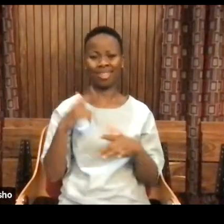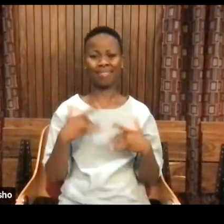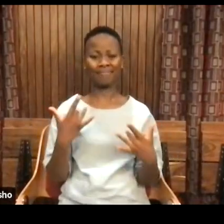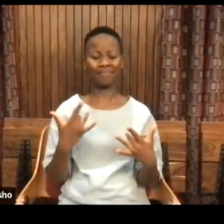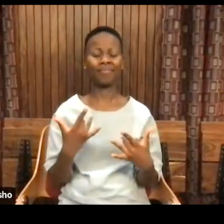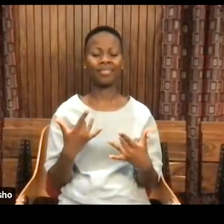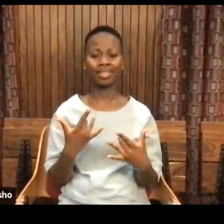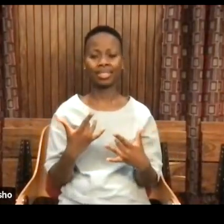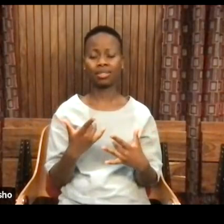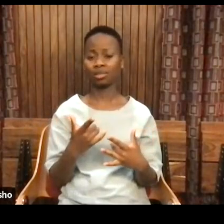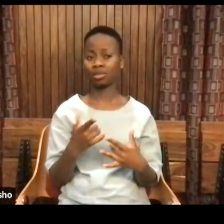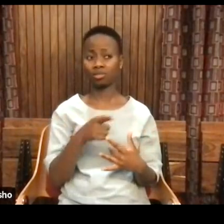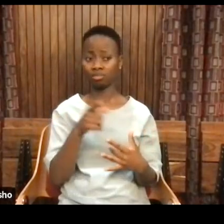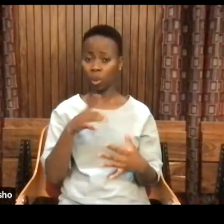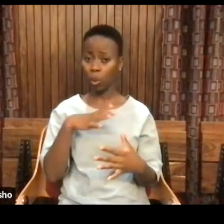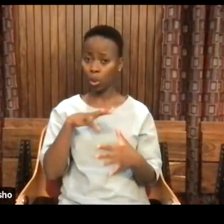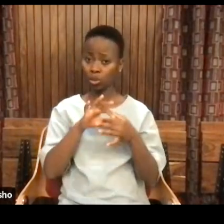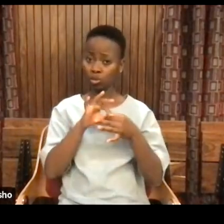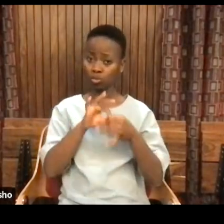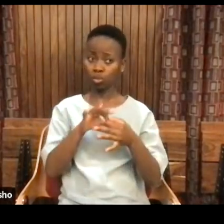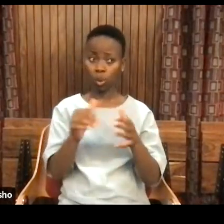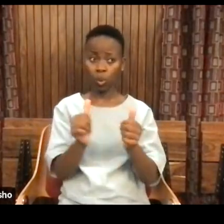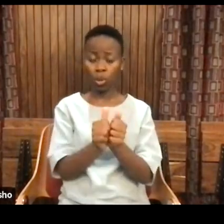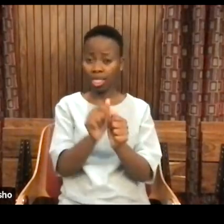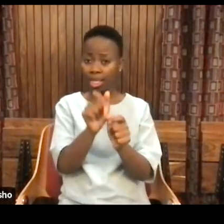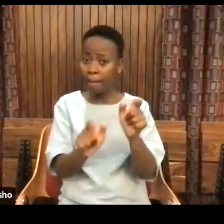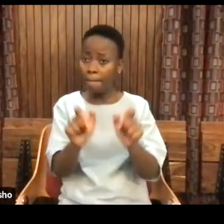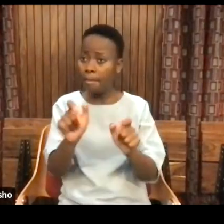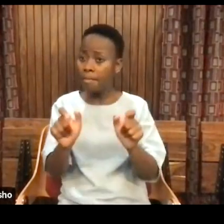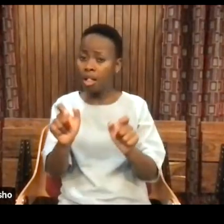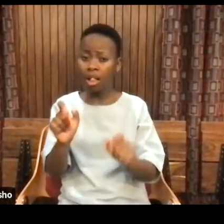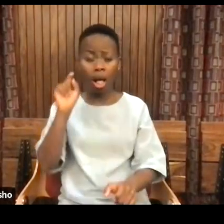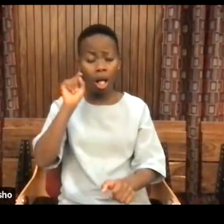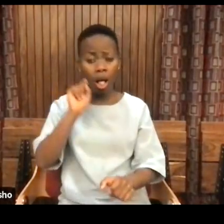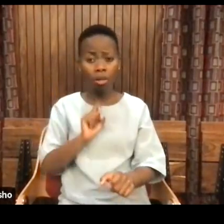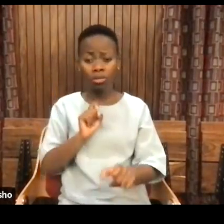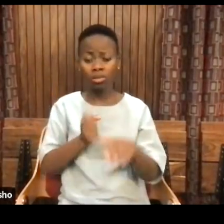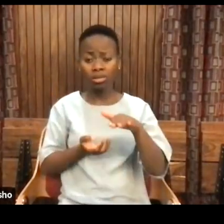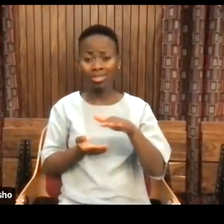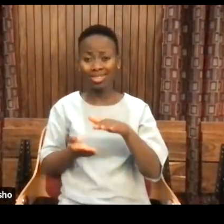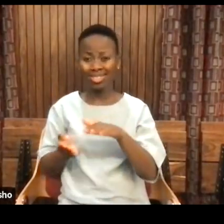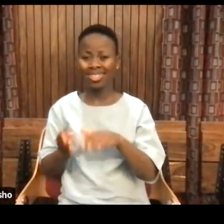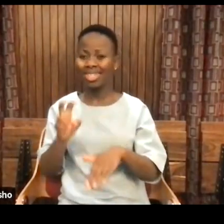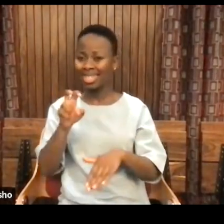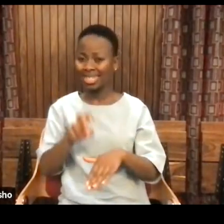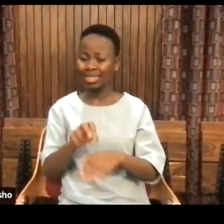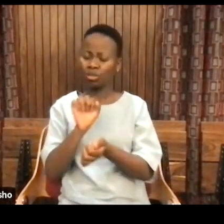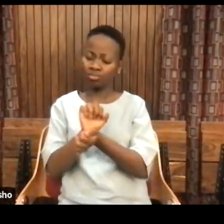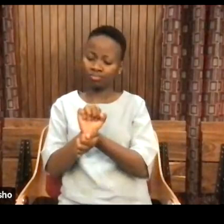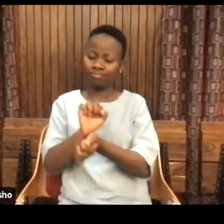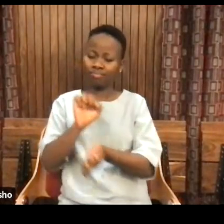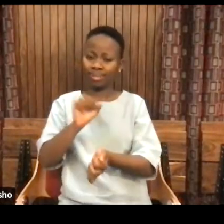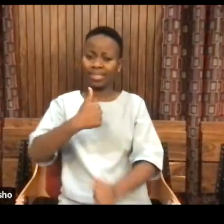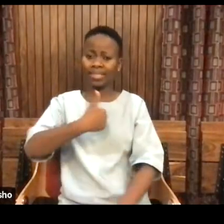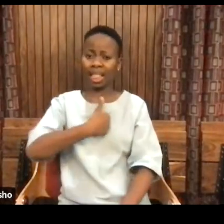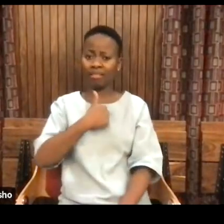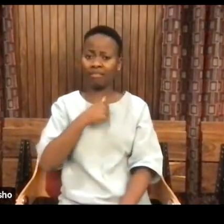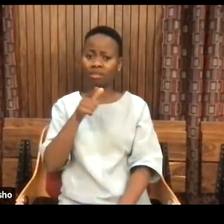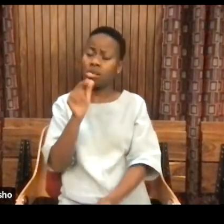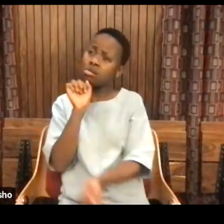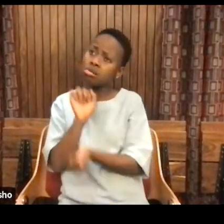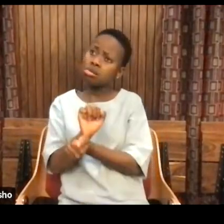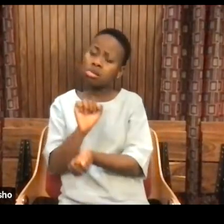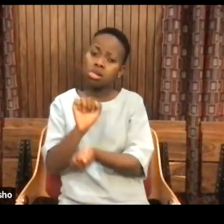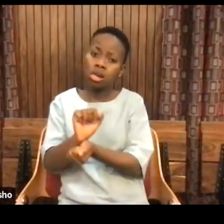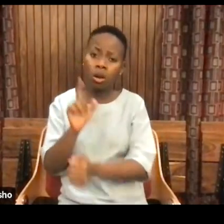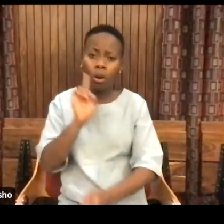And if we're going to connect to them, we're going to, we're going to need to free ourselves from